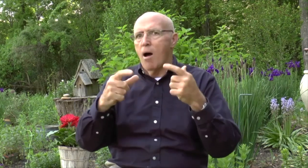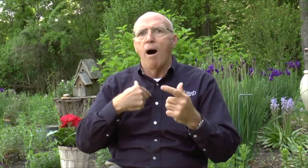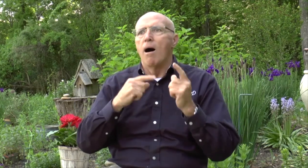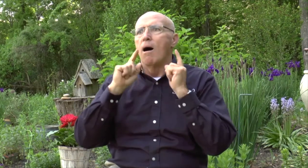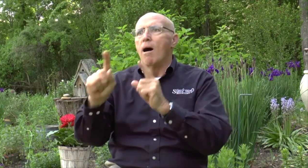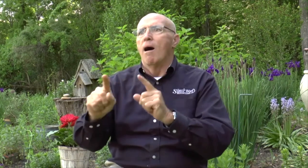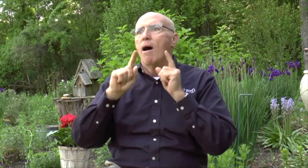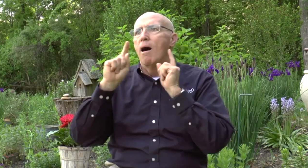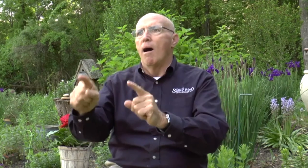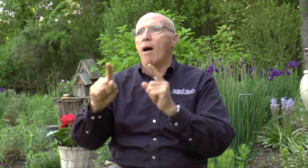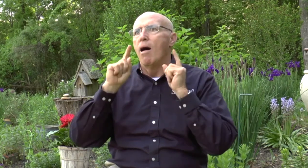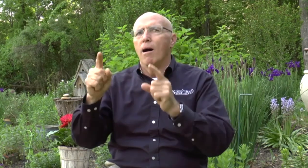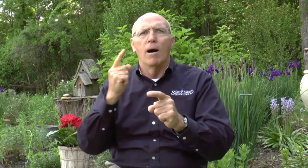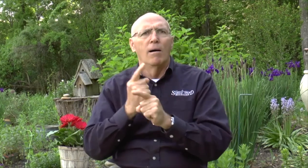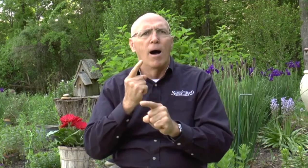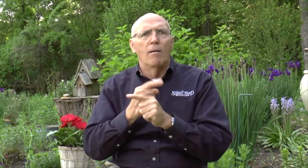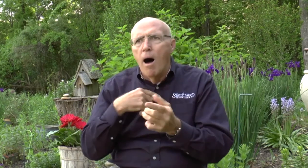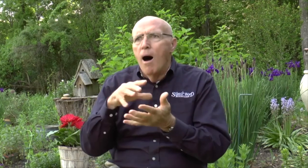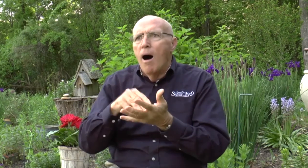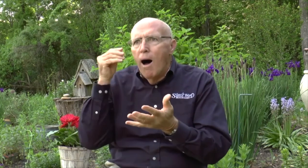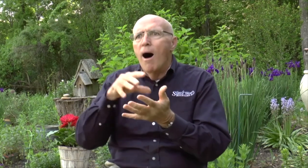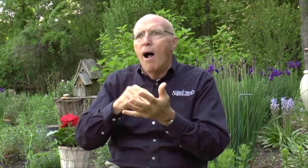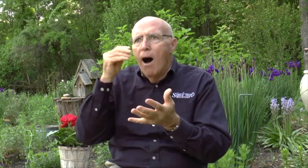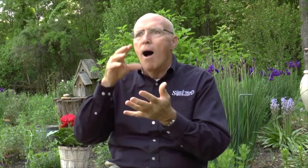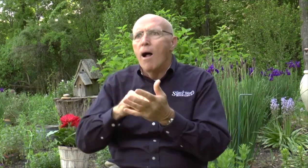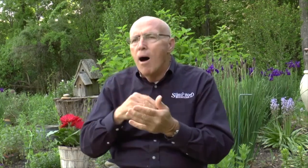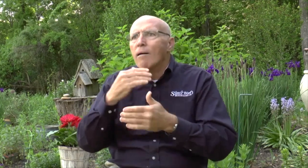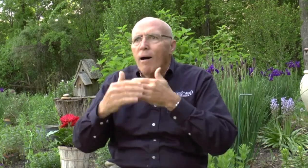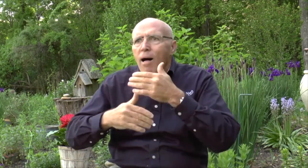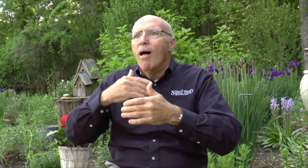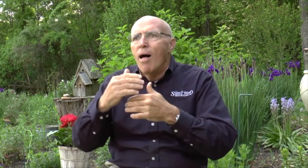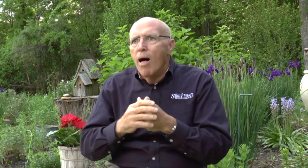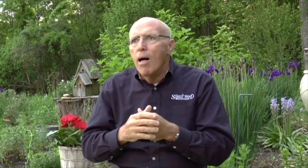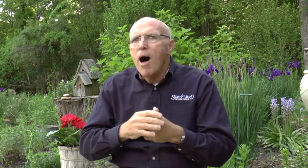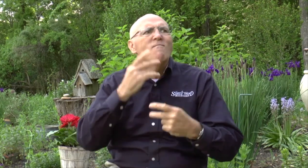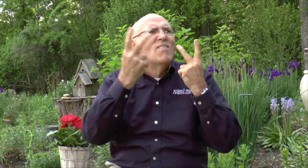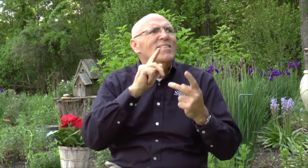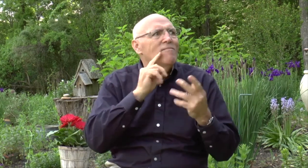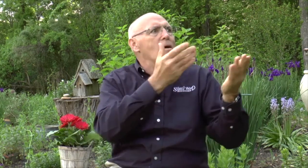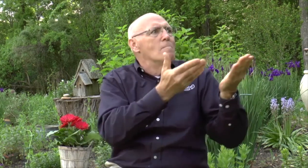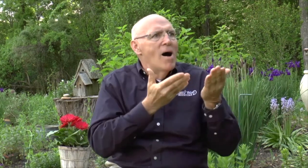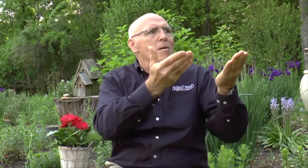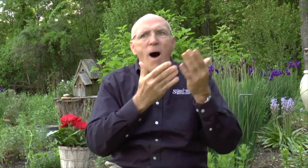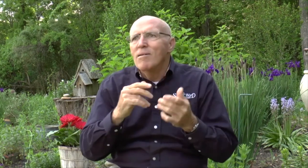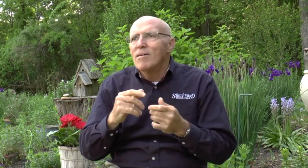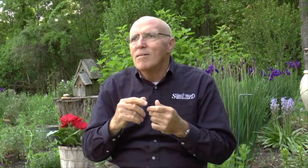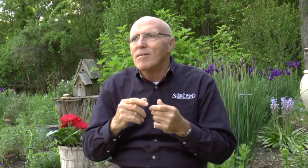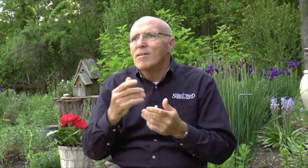his wife before didn't know sign language. But now I went every Sunday to their church. And I began to learn and grow. And I went